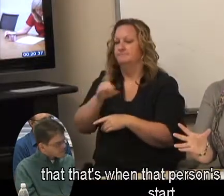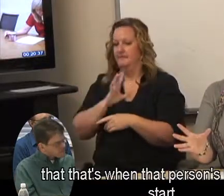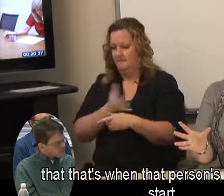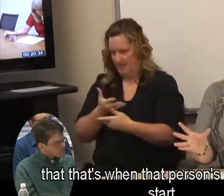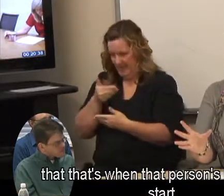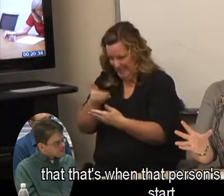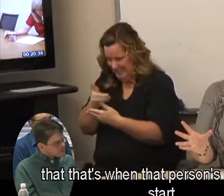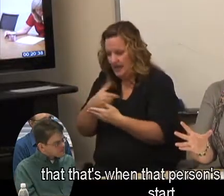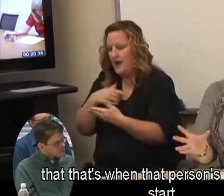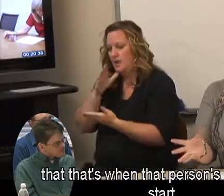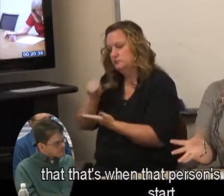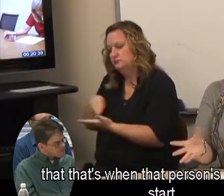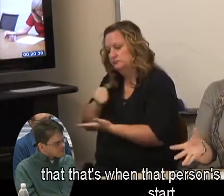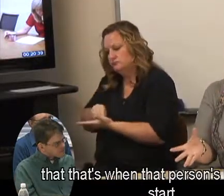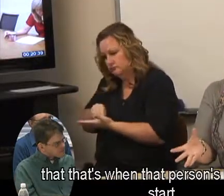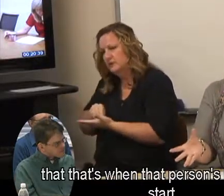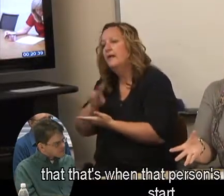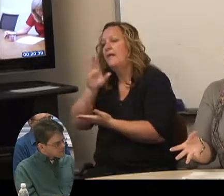person's budget will start.